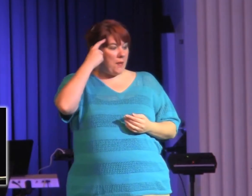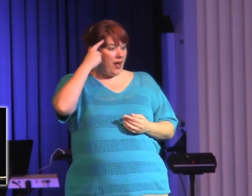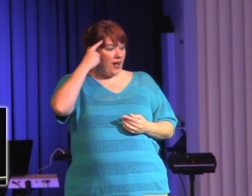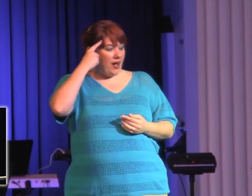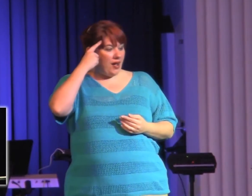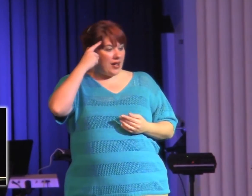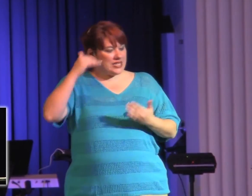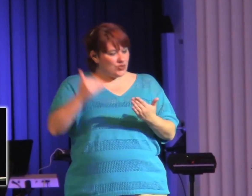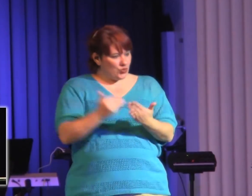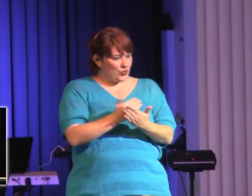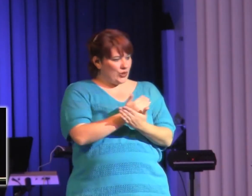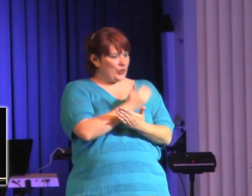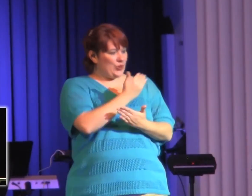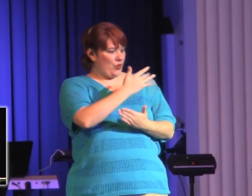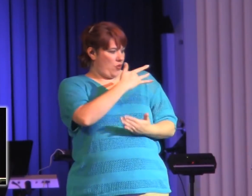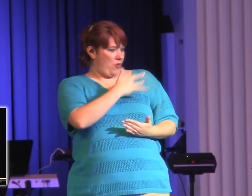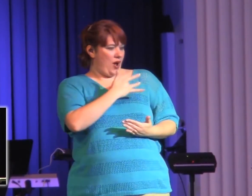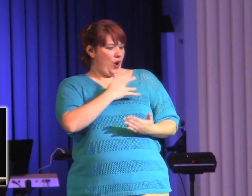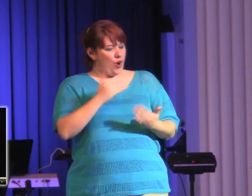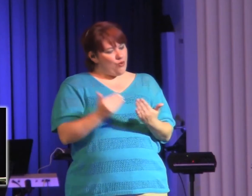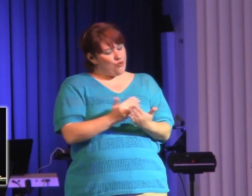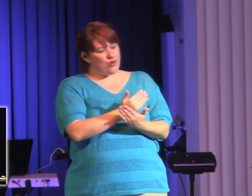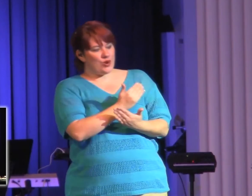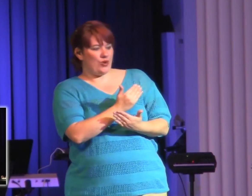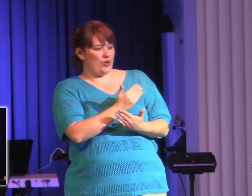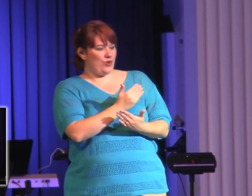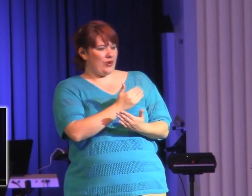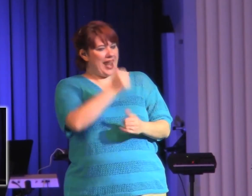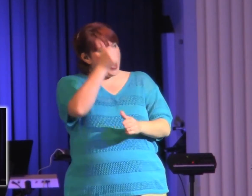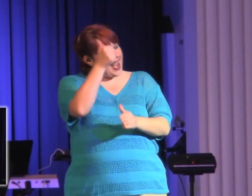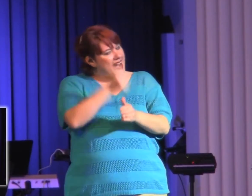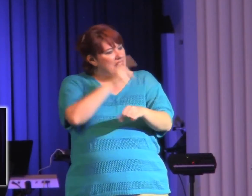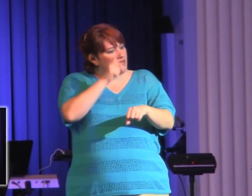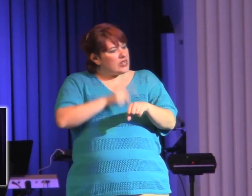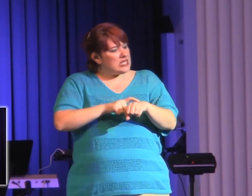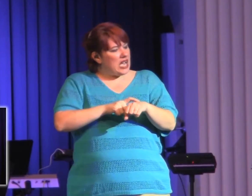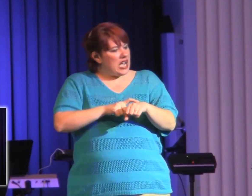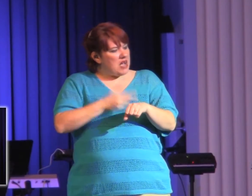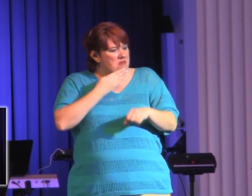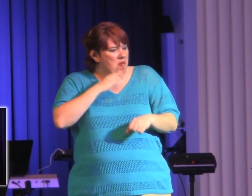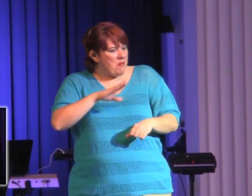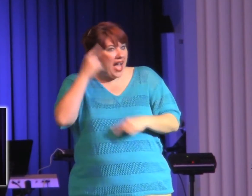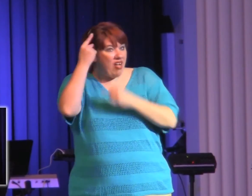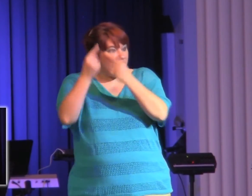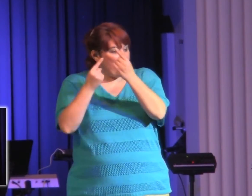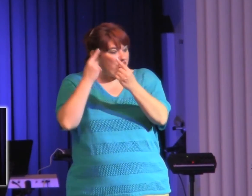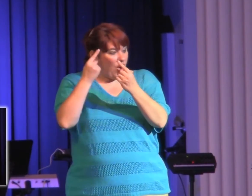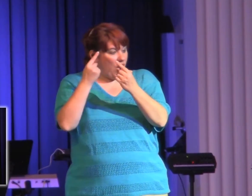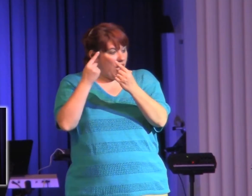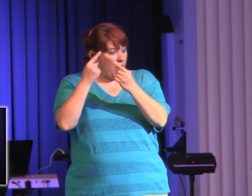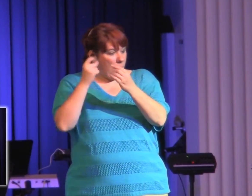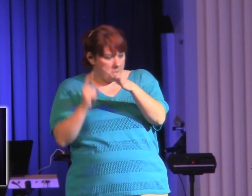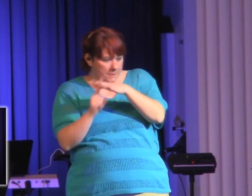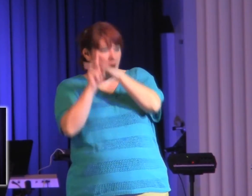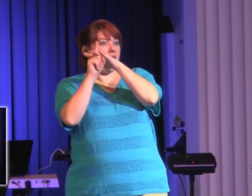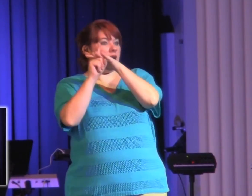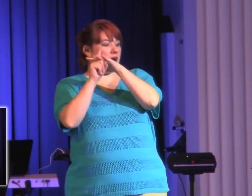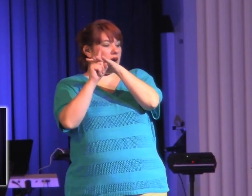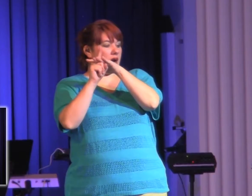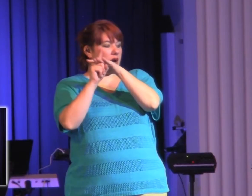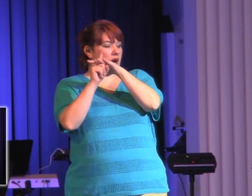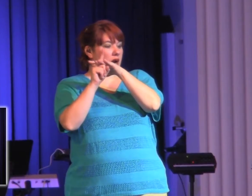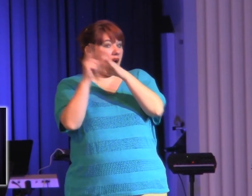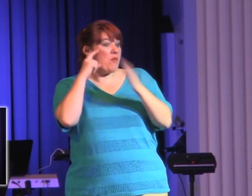renewed, my heart is being renewed, and any time a thought comes, bam, I'm going to take and make that thought captive